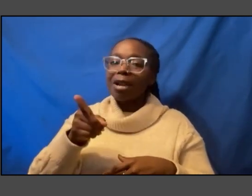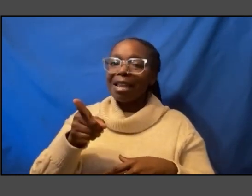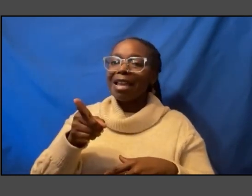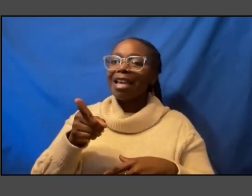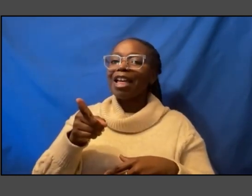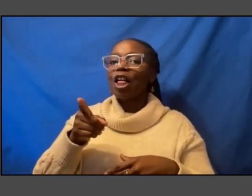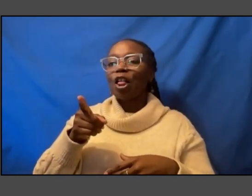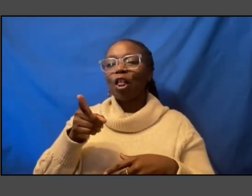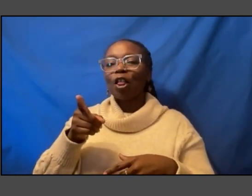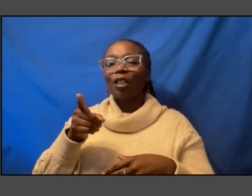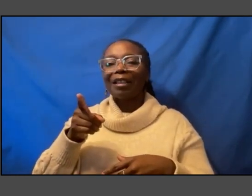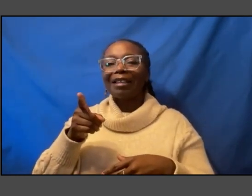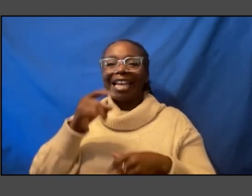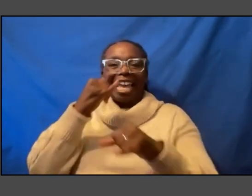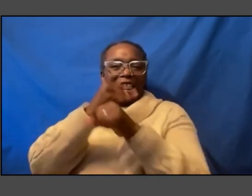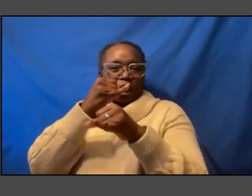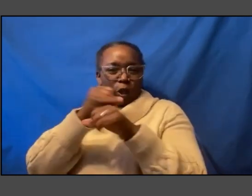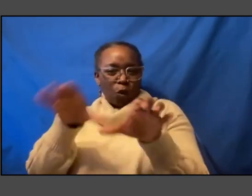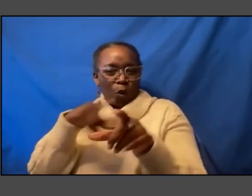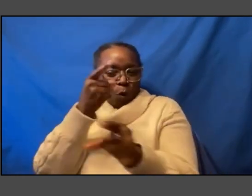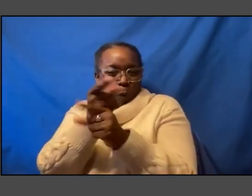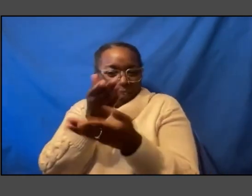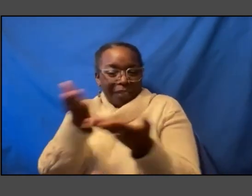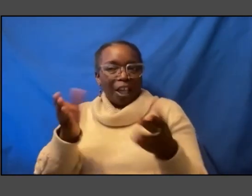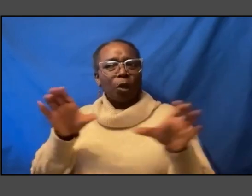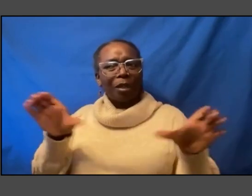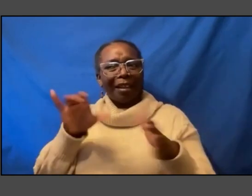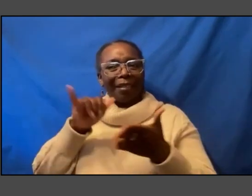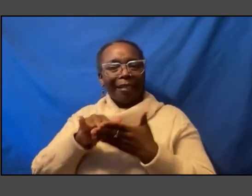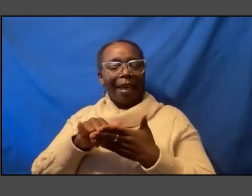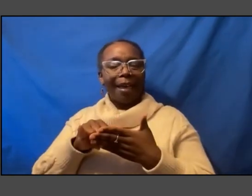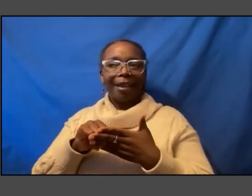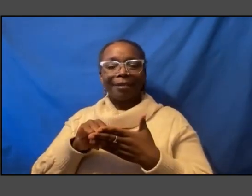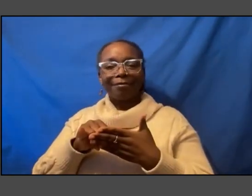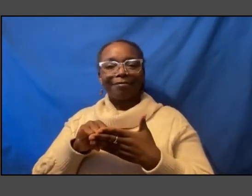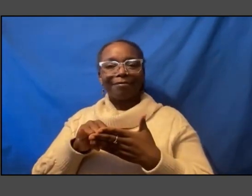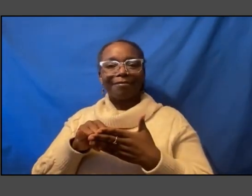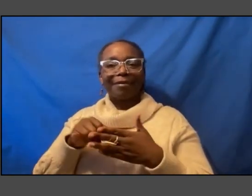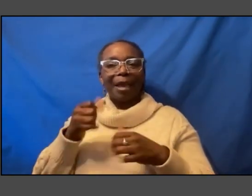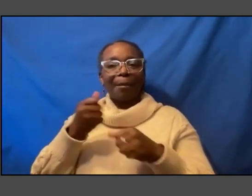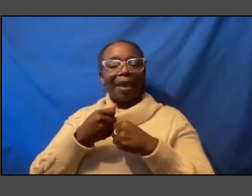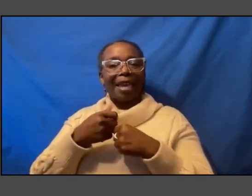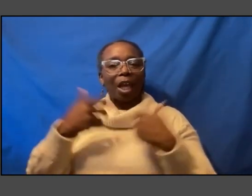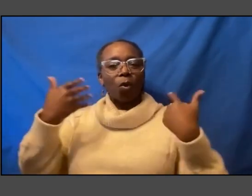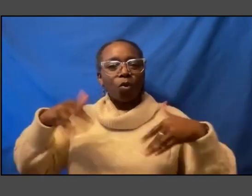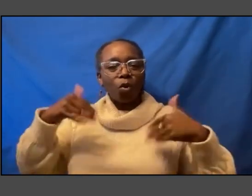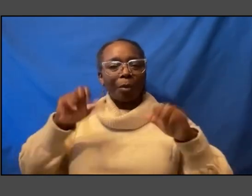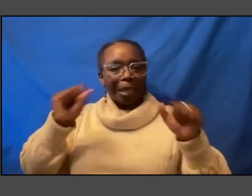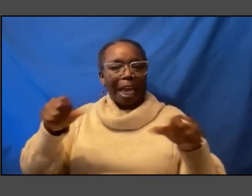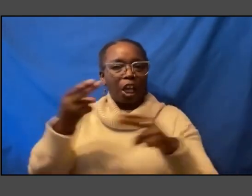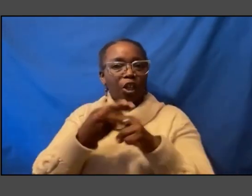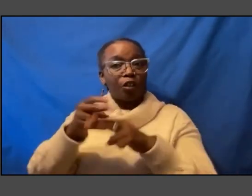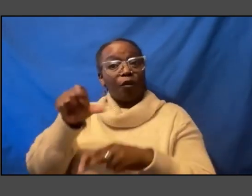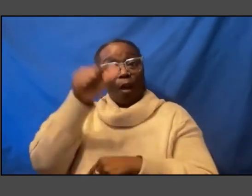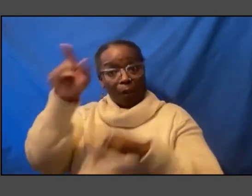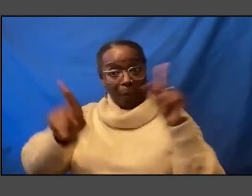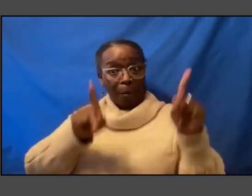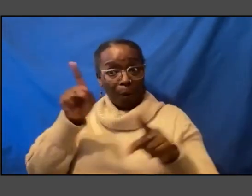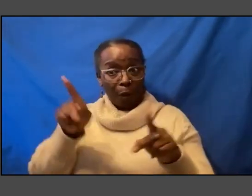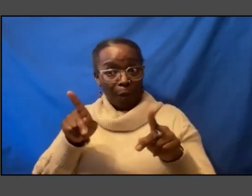you did it in such a way that you made it um exemplary and usable for other people and i'm talking about you know the return